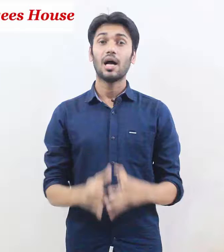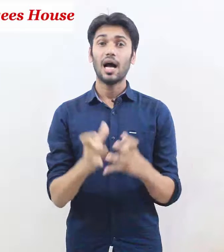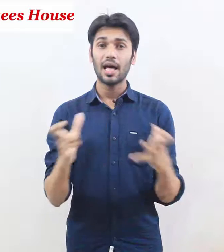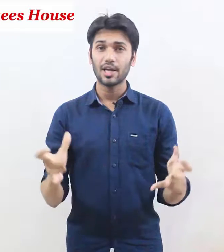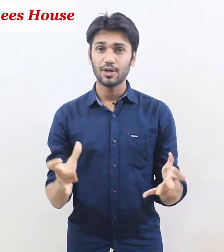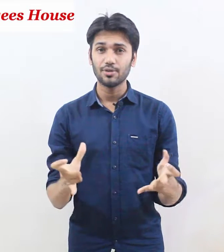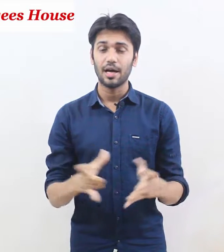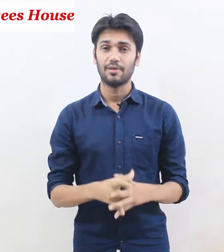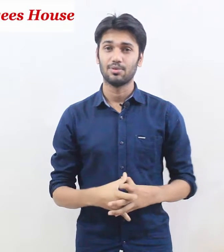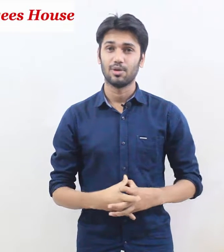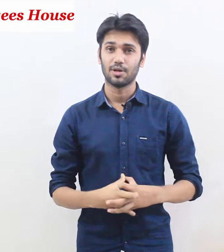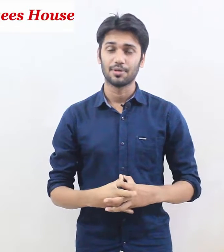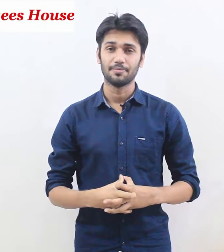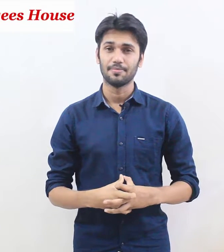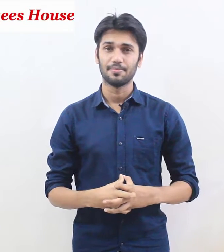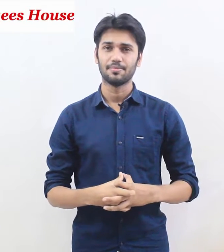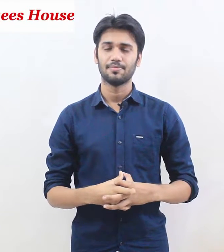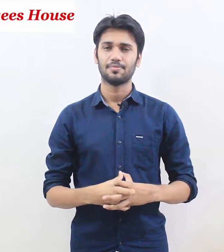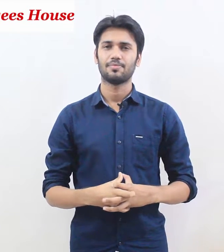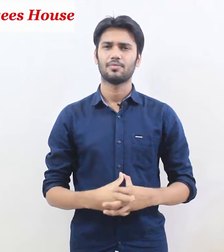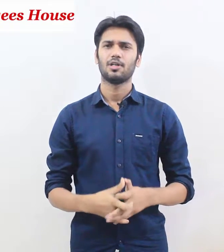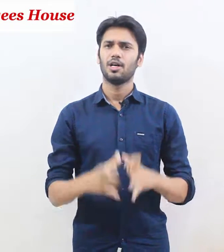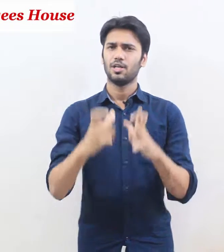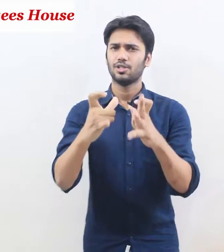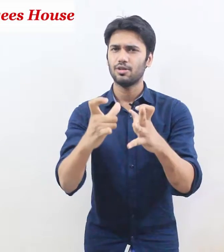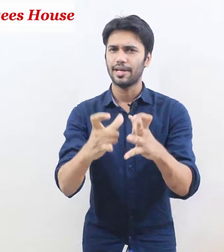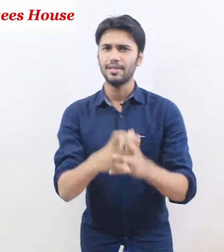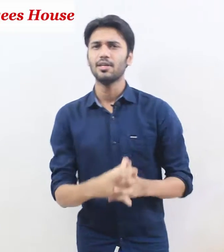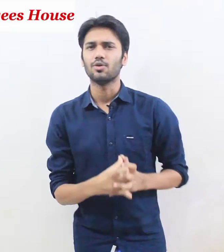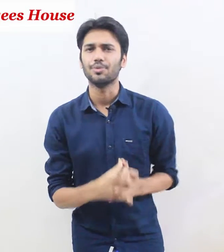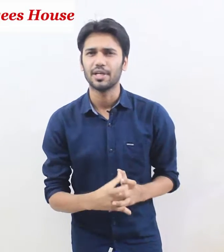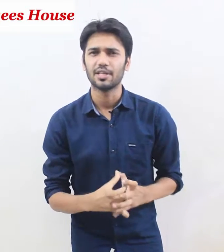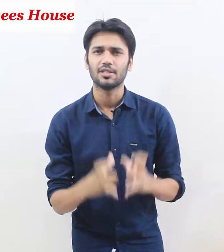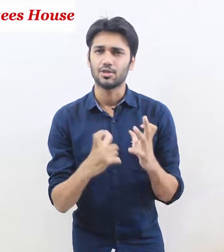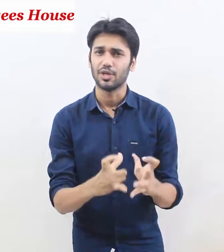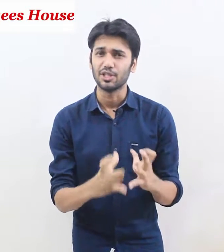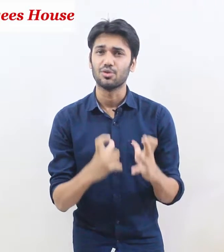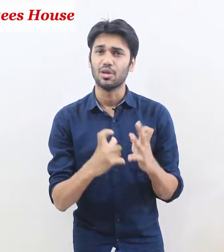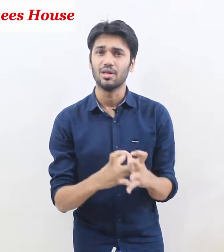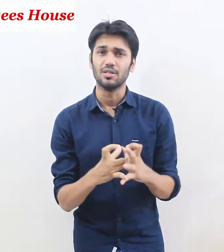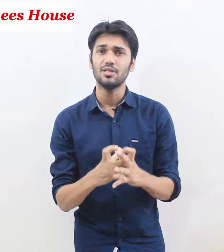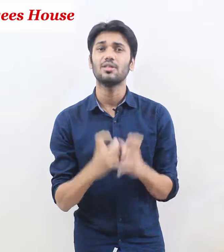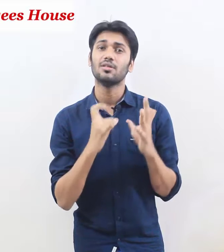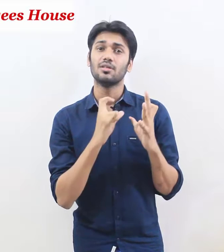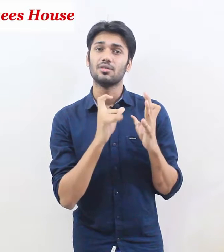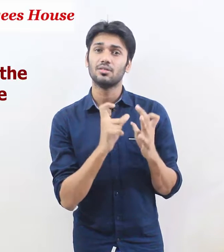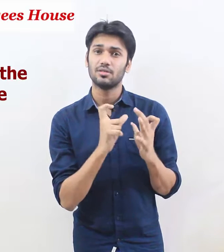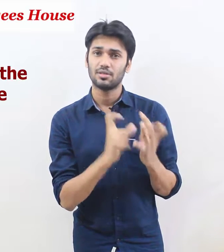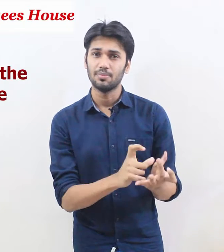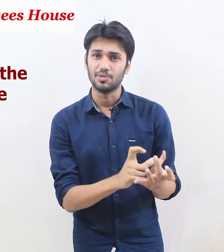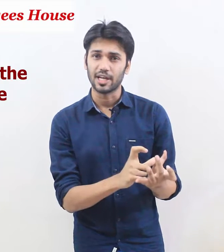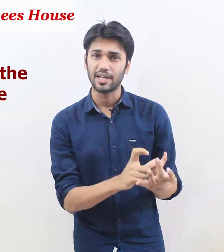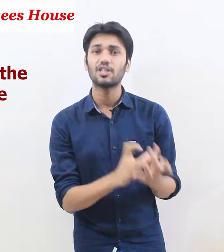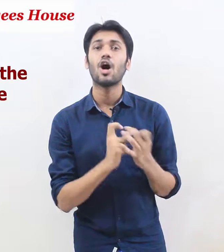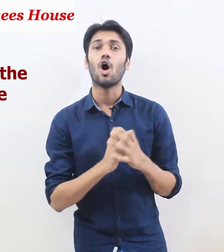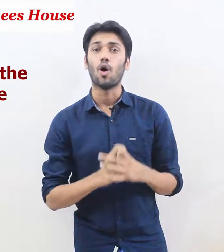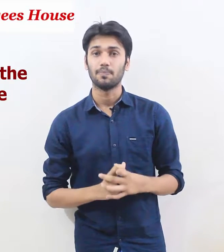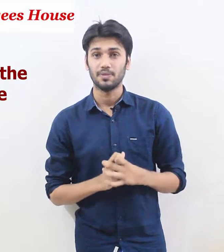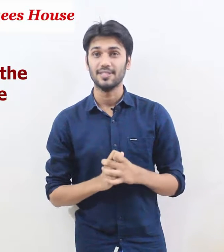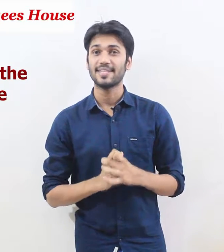hello everyone today we are going to learn subject of